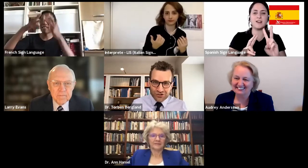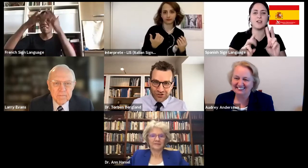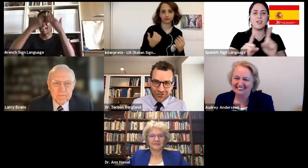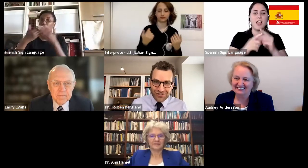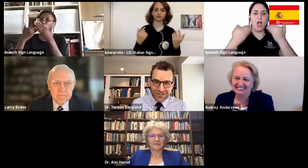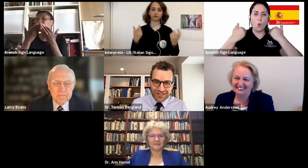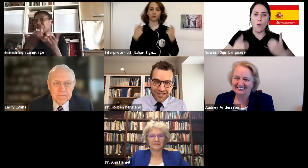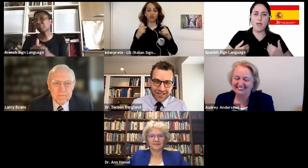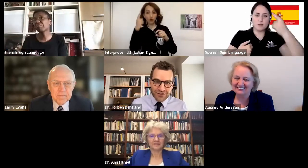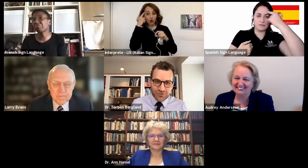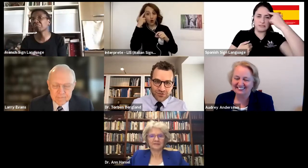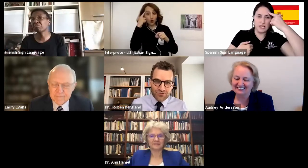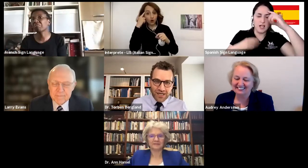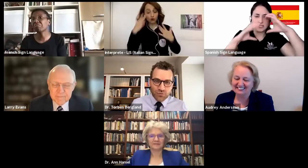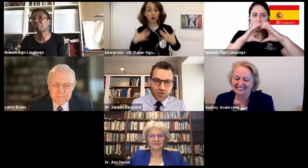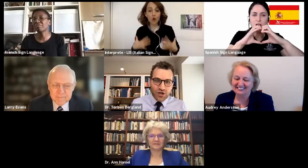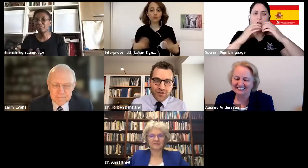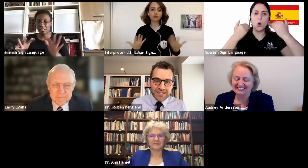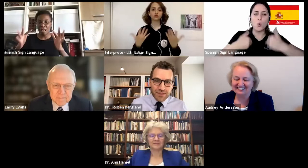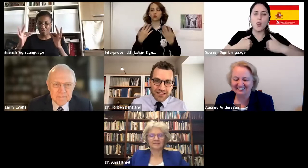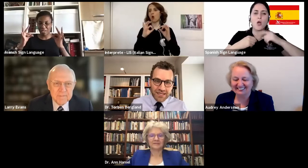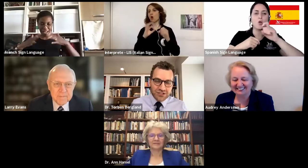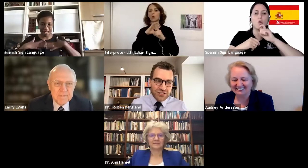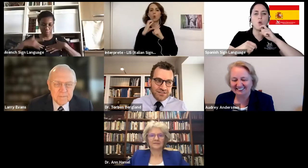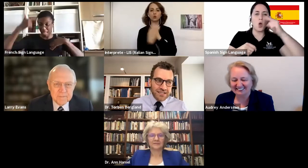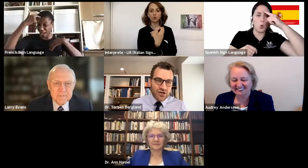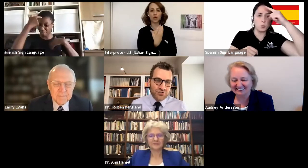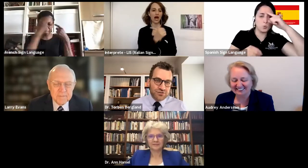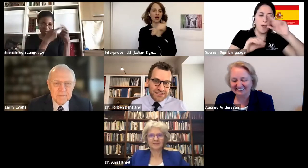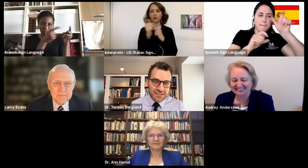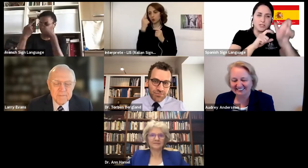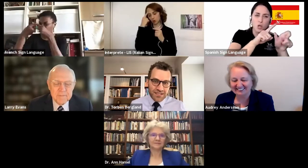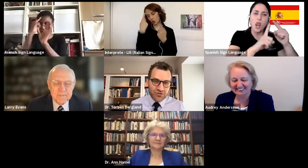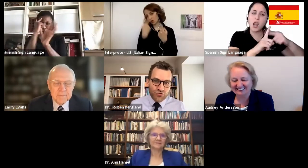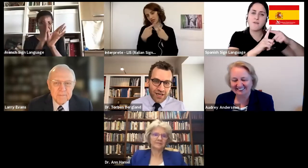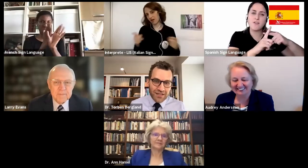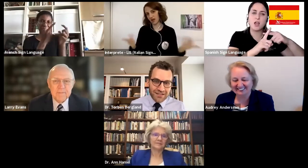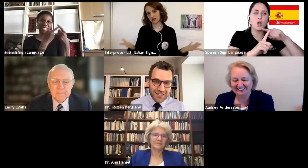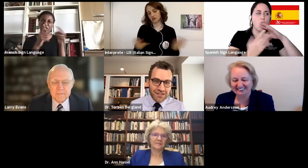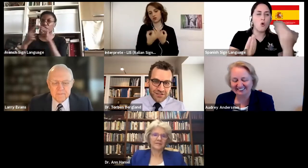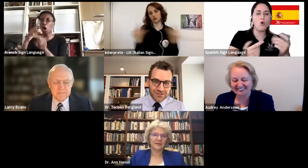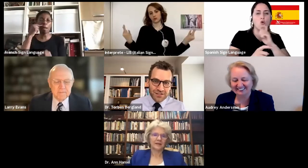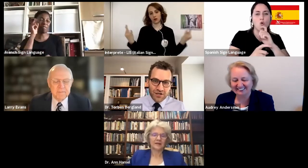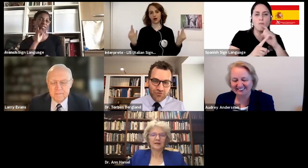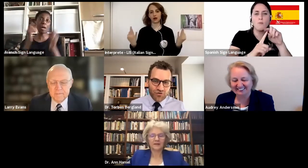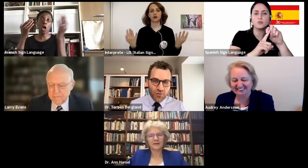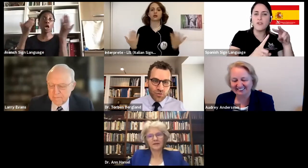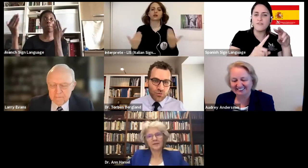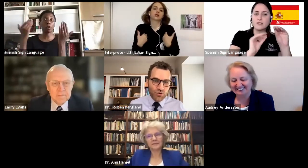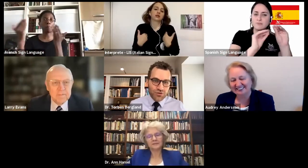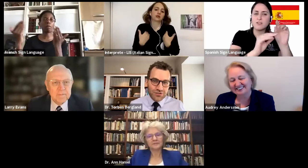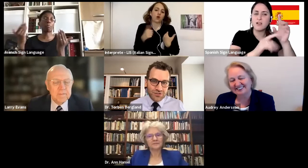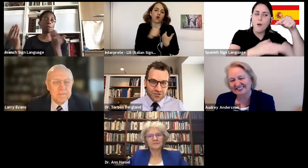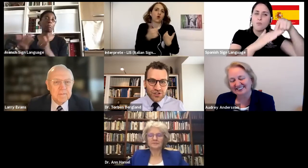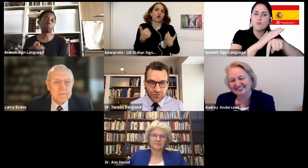culture, uh, in terms of like, what are the expectations that are so deeply ingrained in us from,